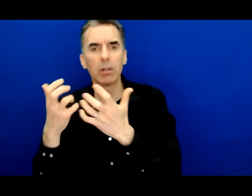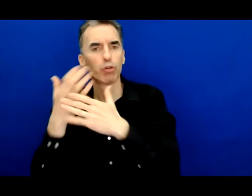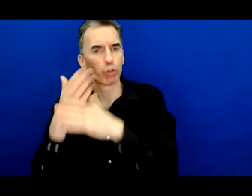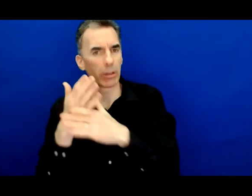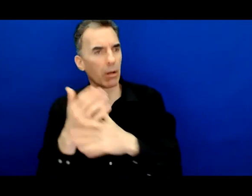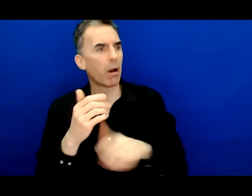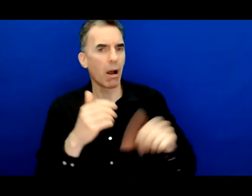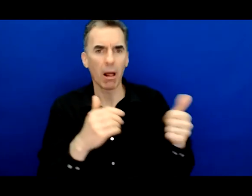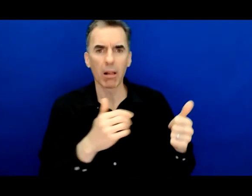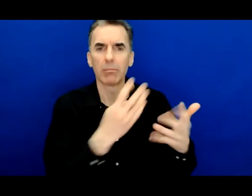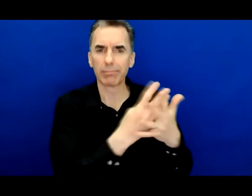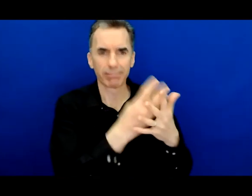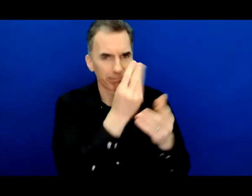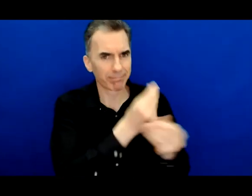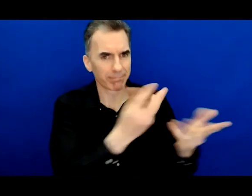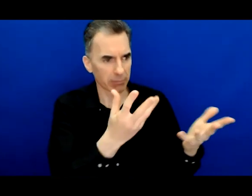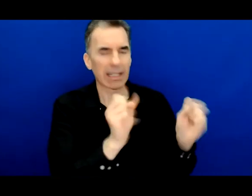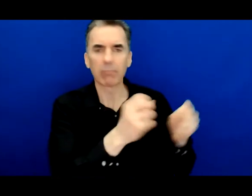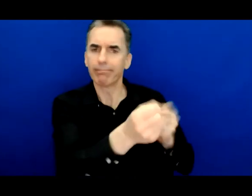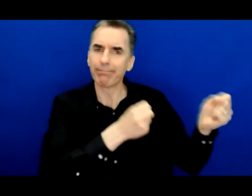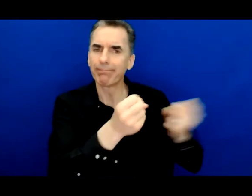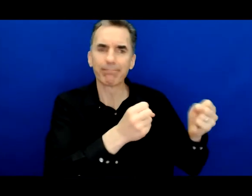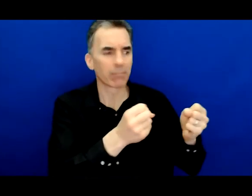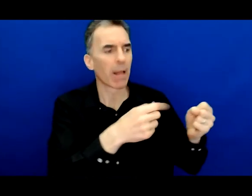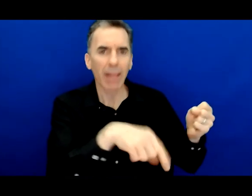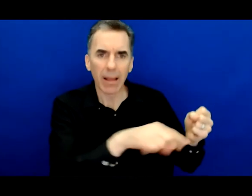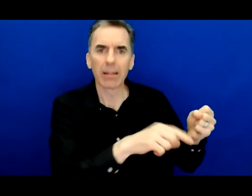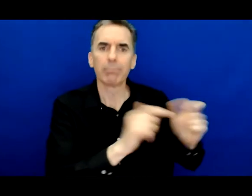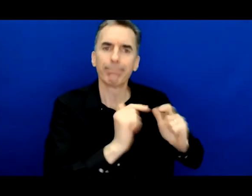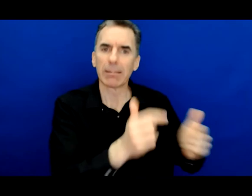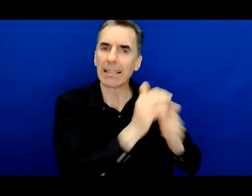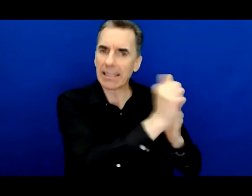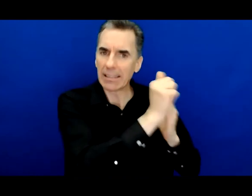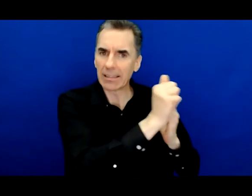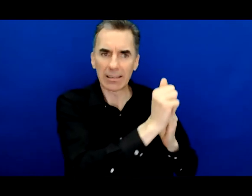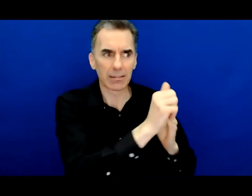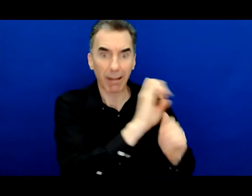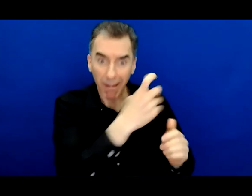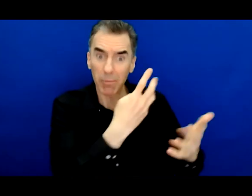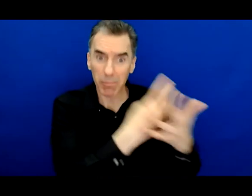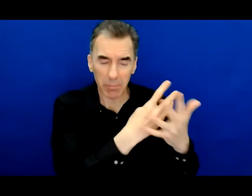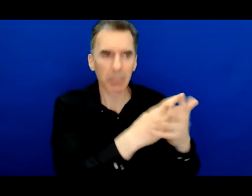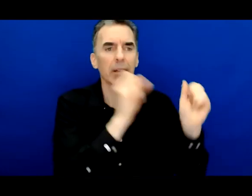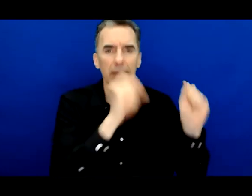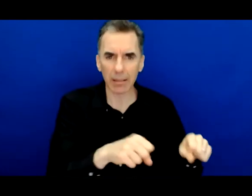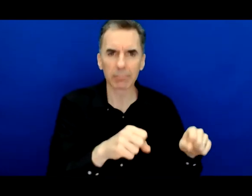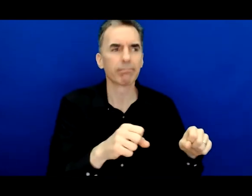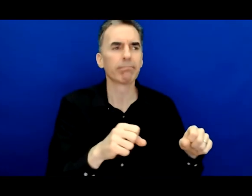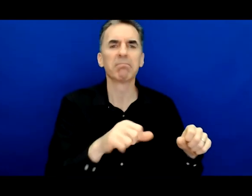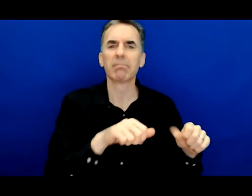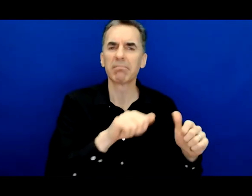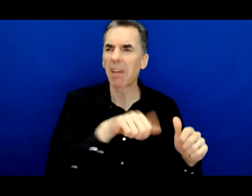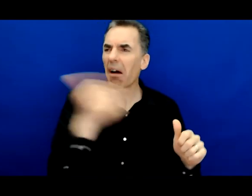to essentially build an army of formerly incarcerated leaders who could sit with the Jeff Sessions of the world and others